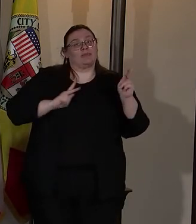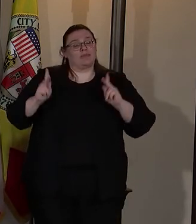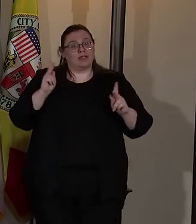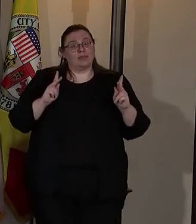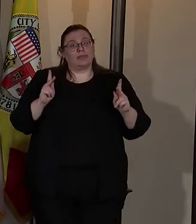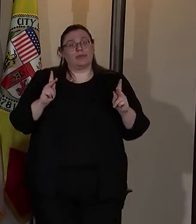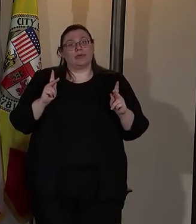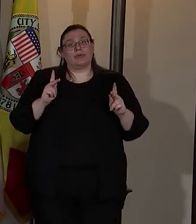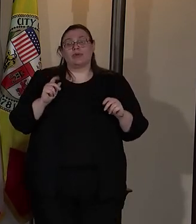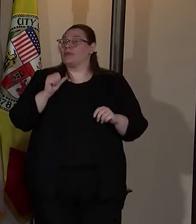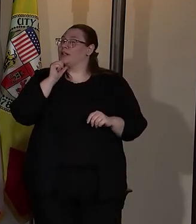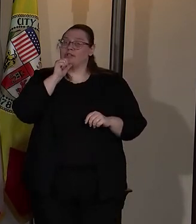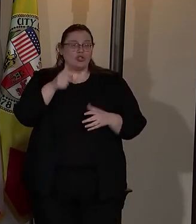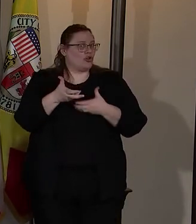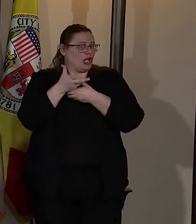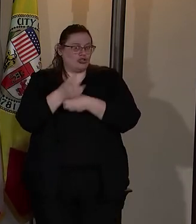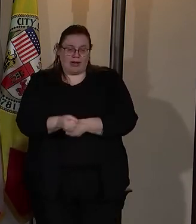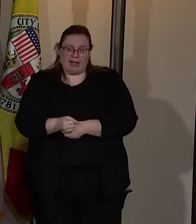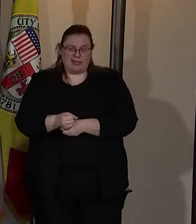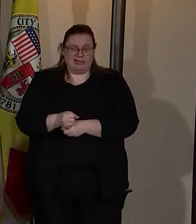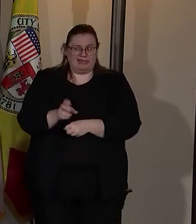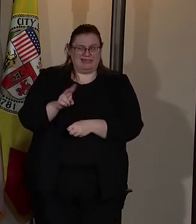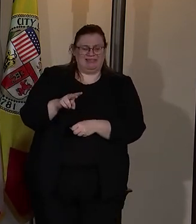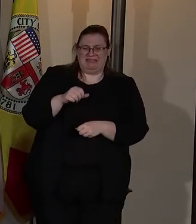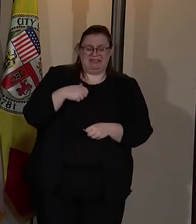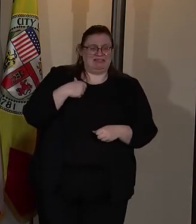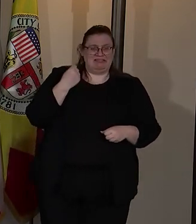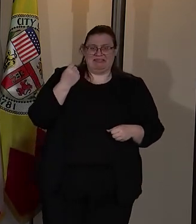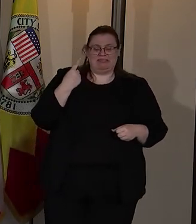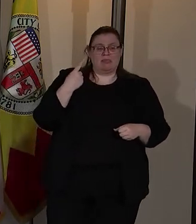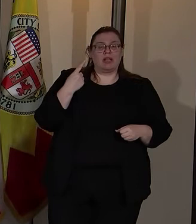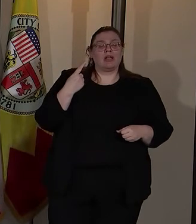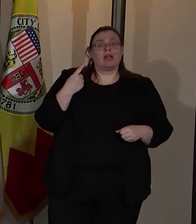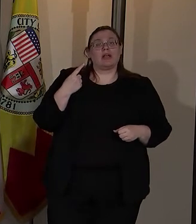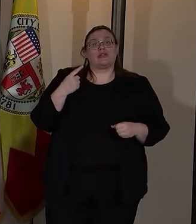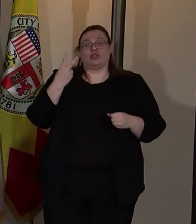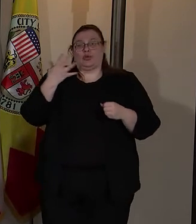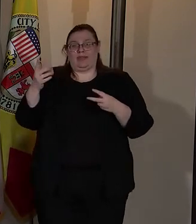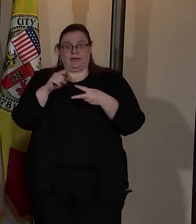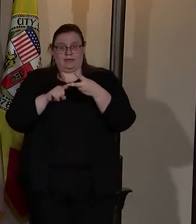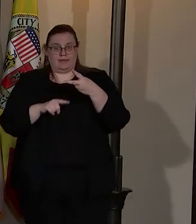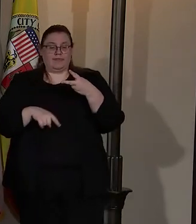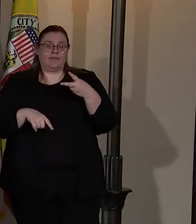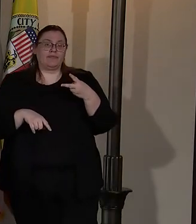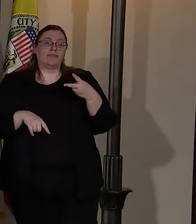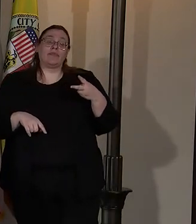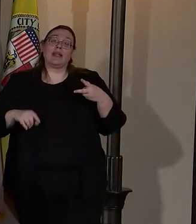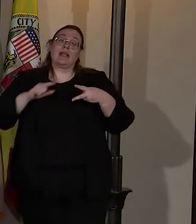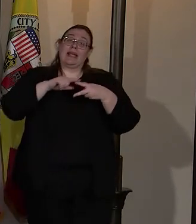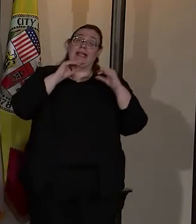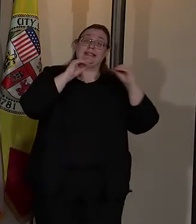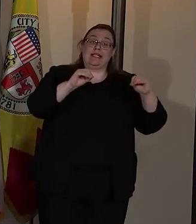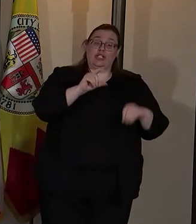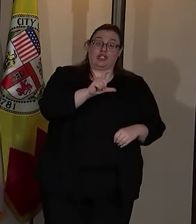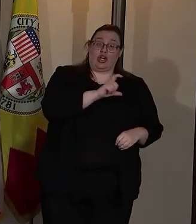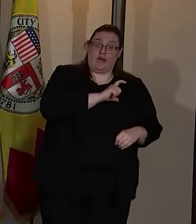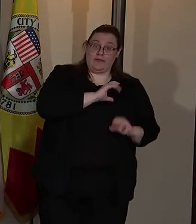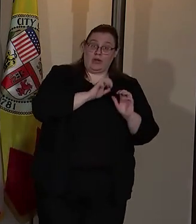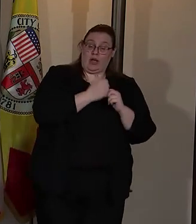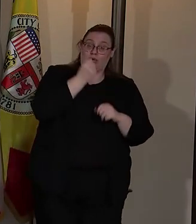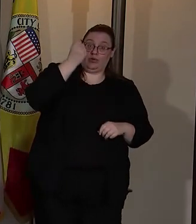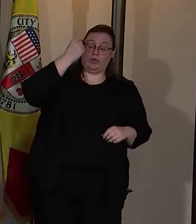that do not trust and have a lack of understanding. It does two things. It teaches the officer how to